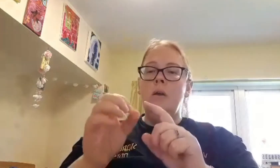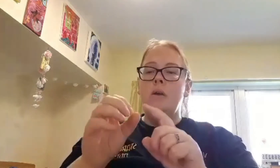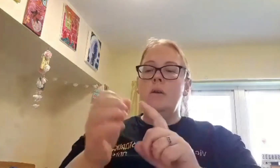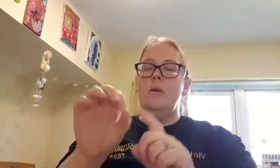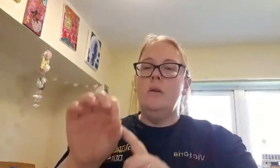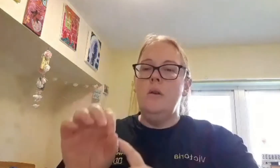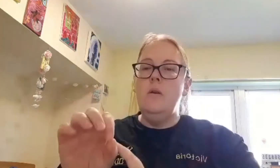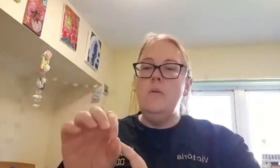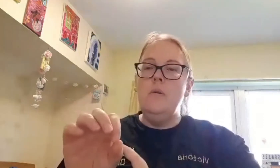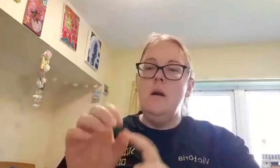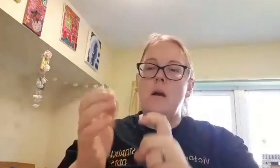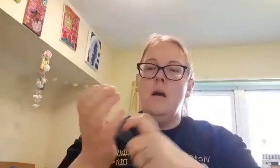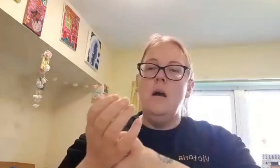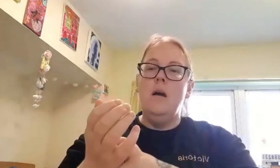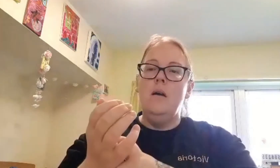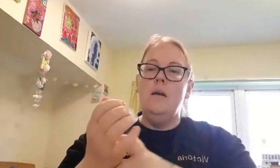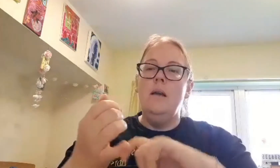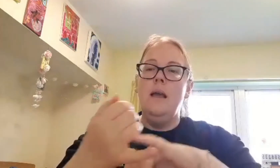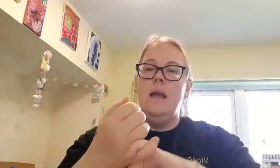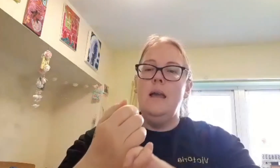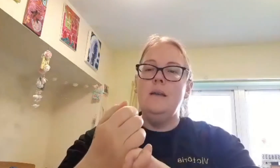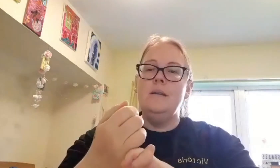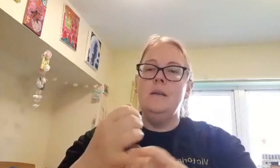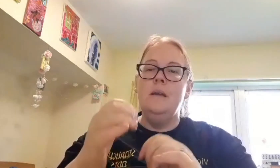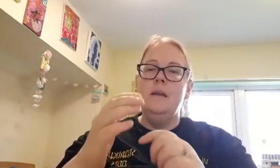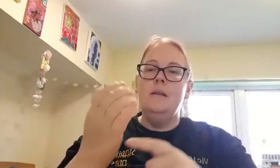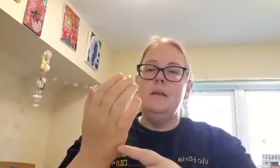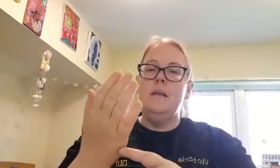Q, R, S, T